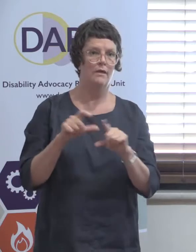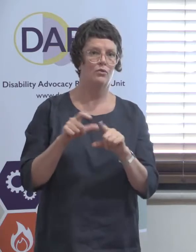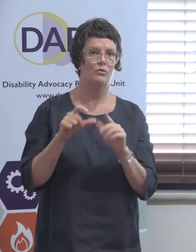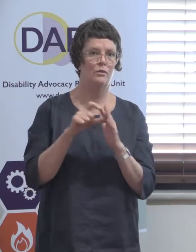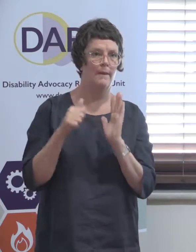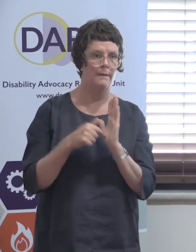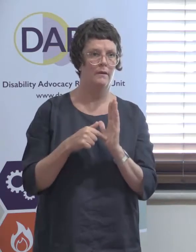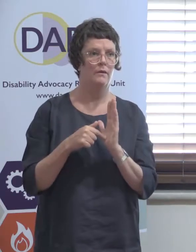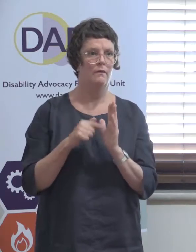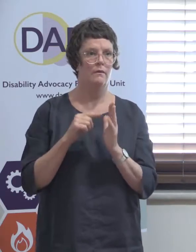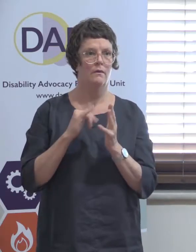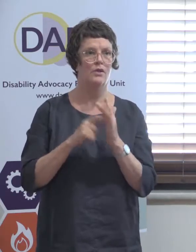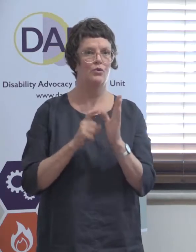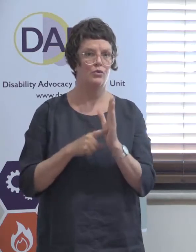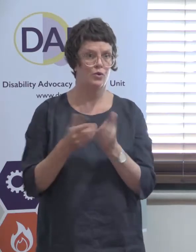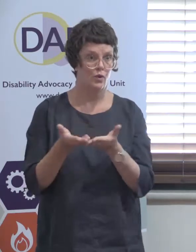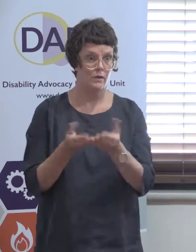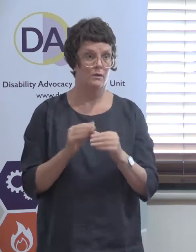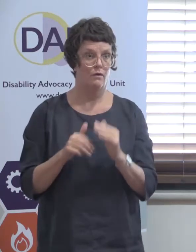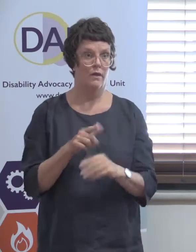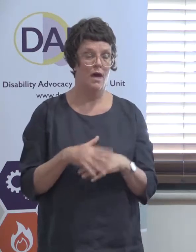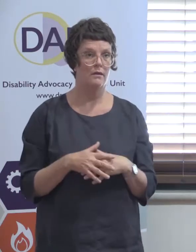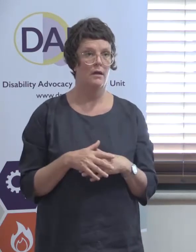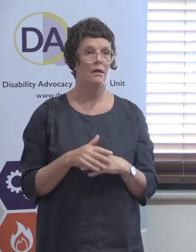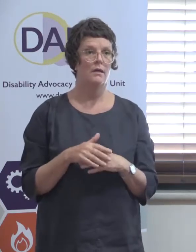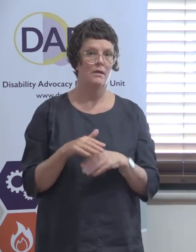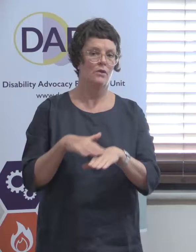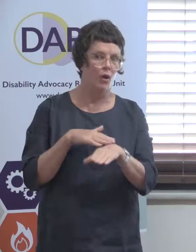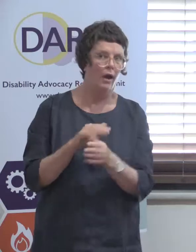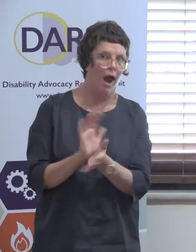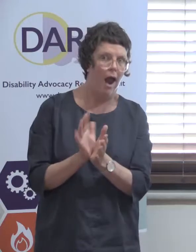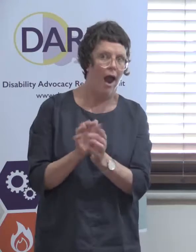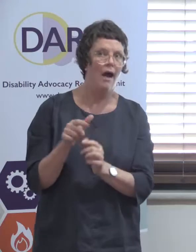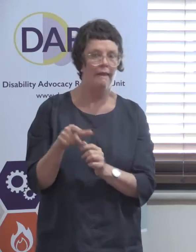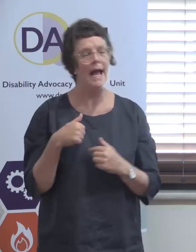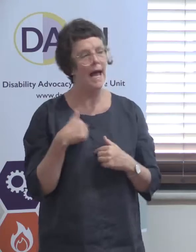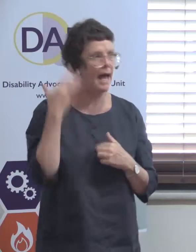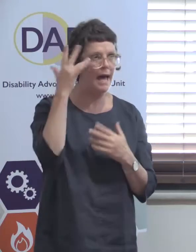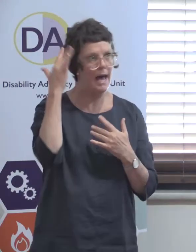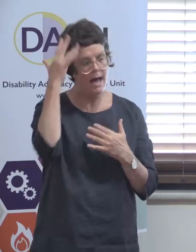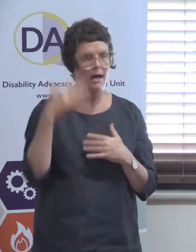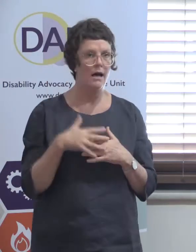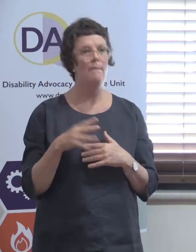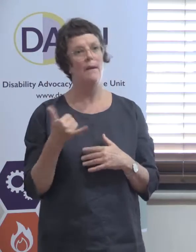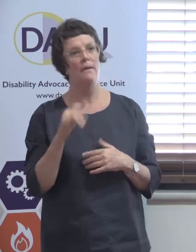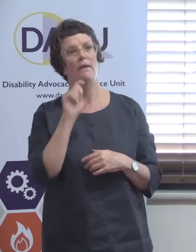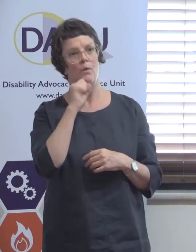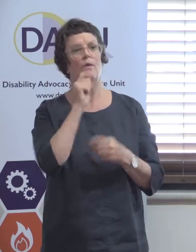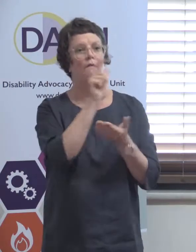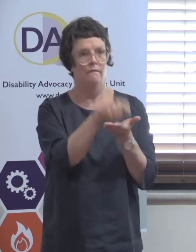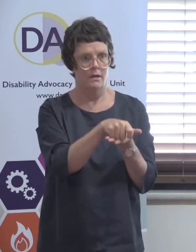this and over time they were coming round to perhaps thinking about funding some work.